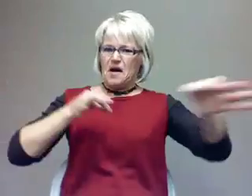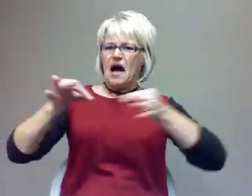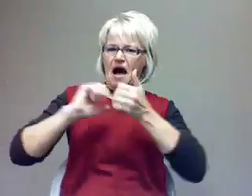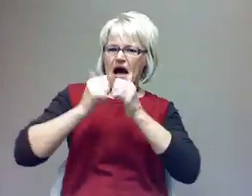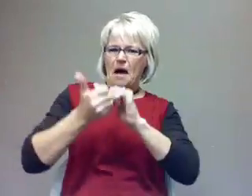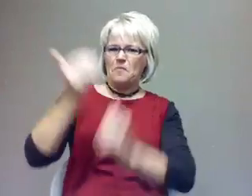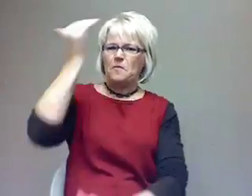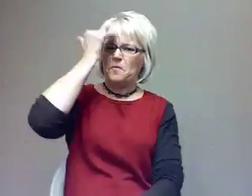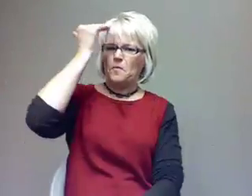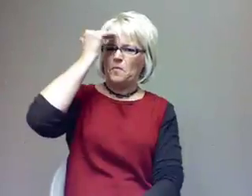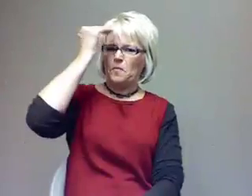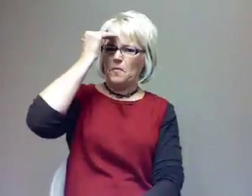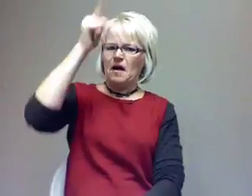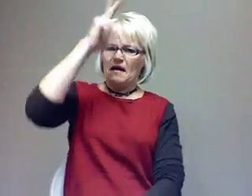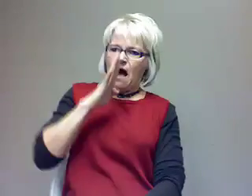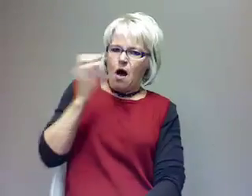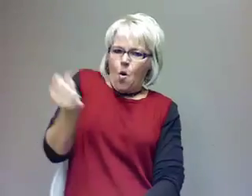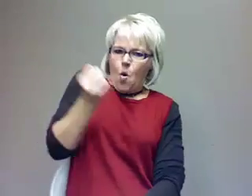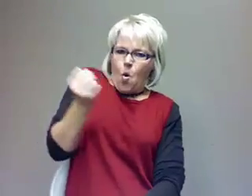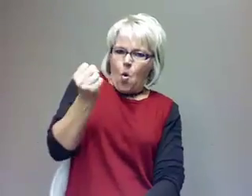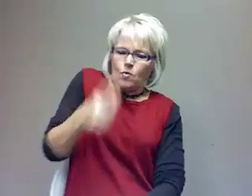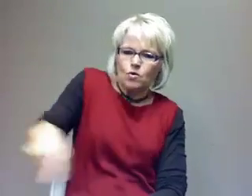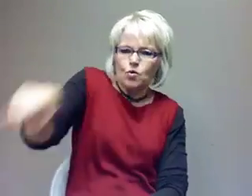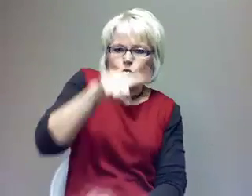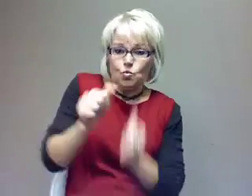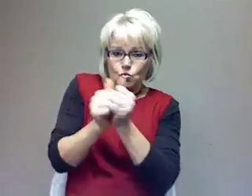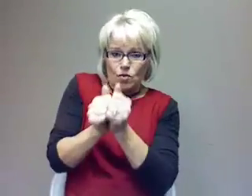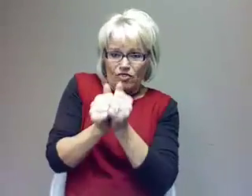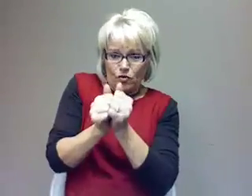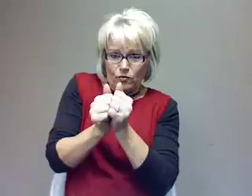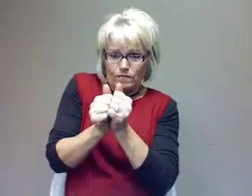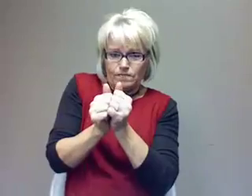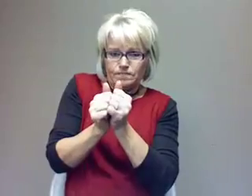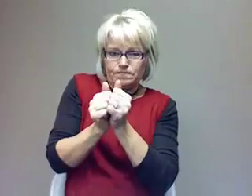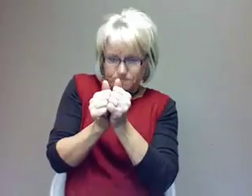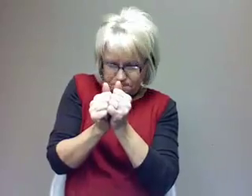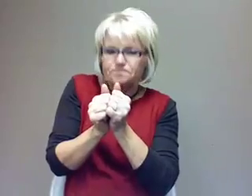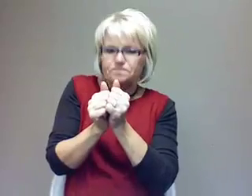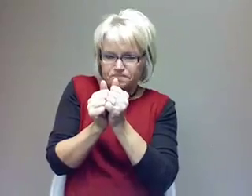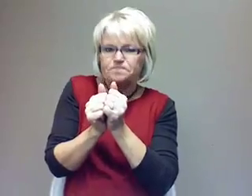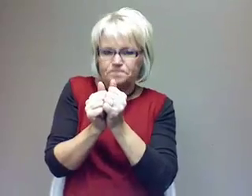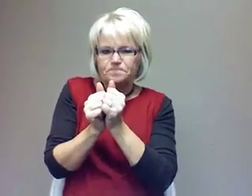hold you together no matter what. It's by looking a little deeper into the human body and it's a little